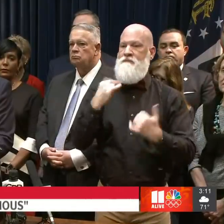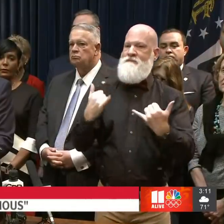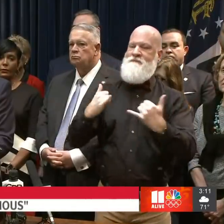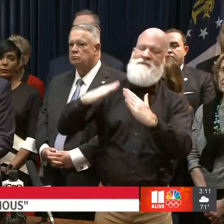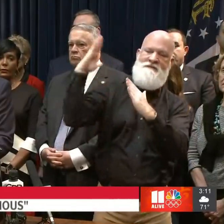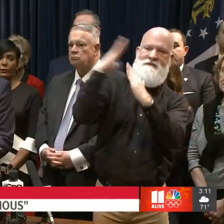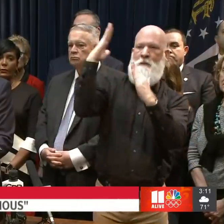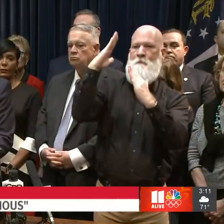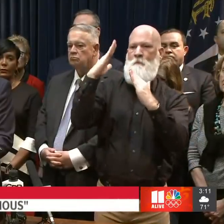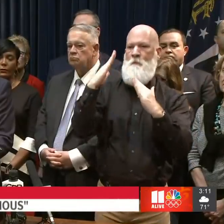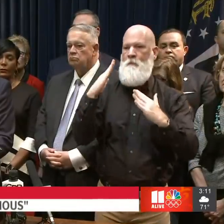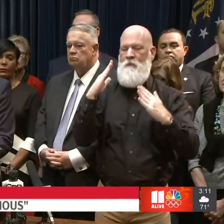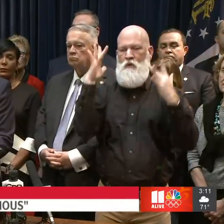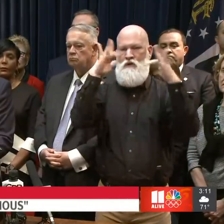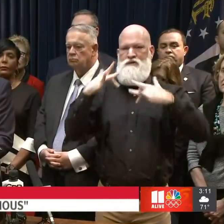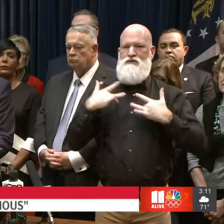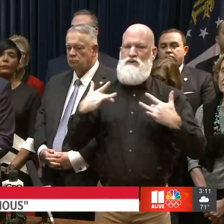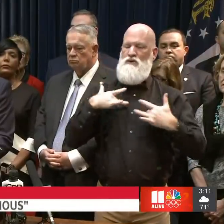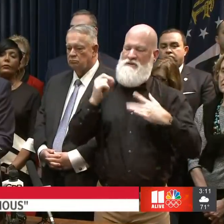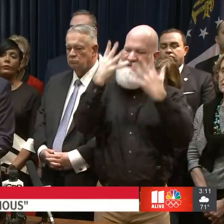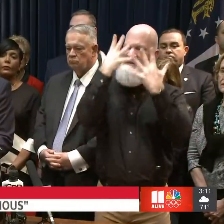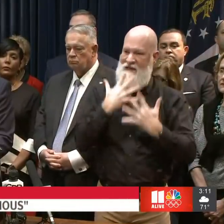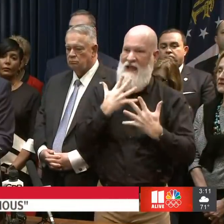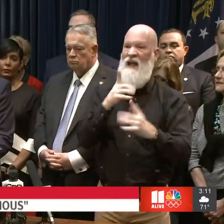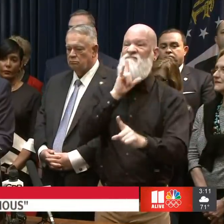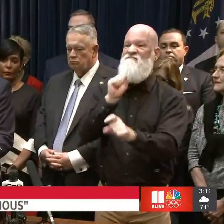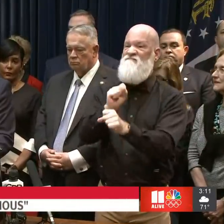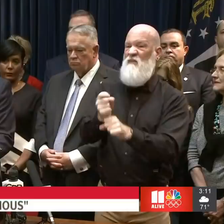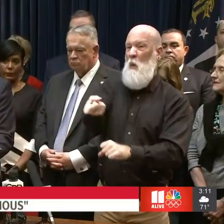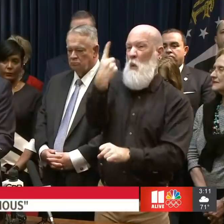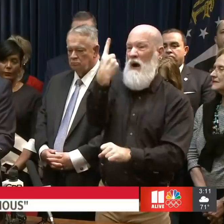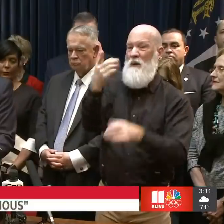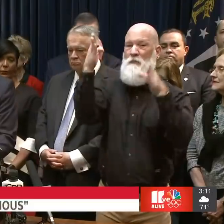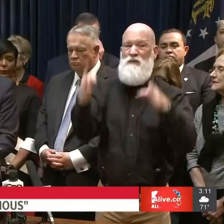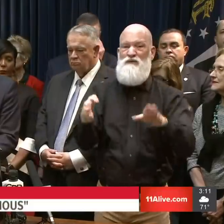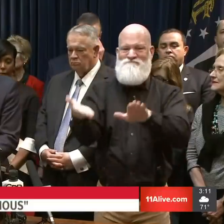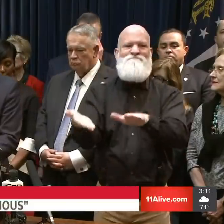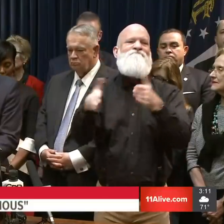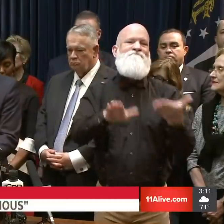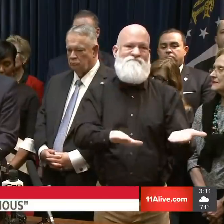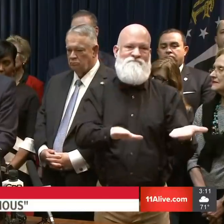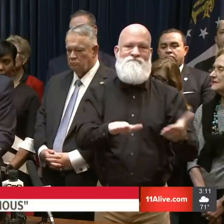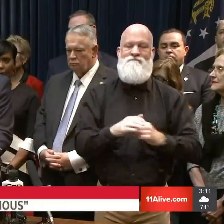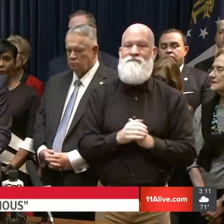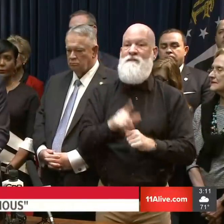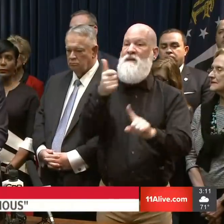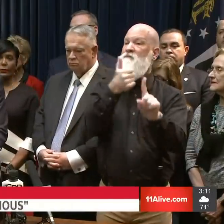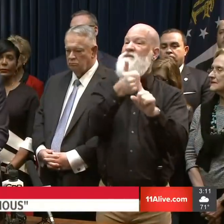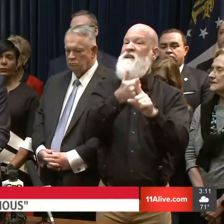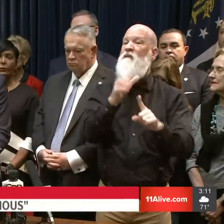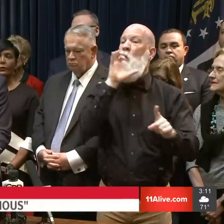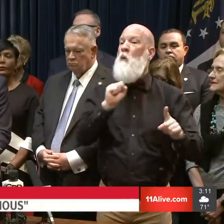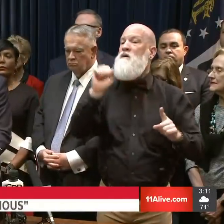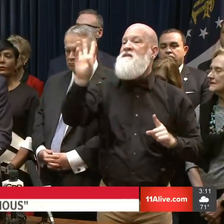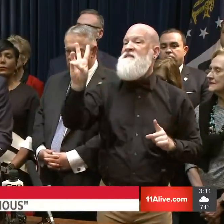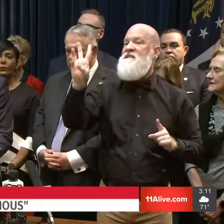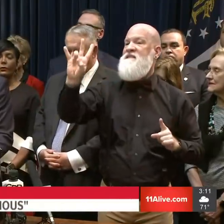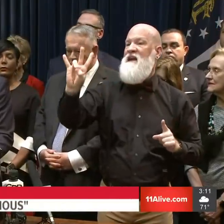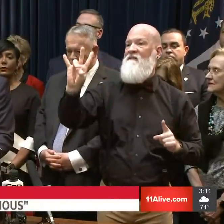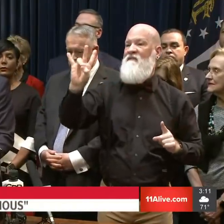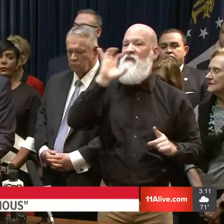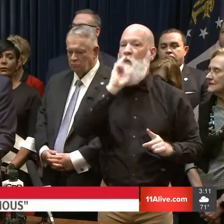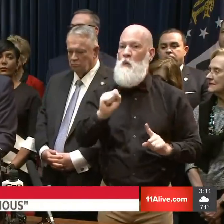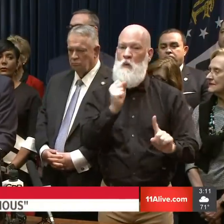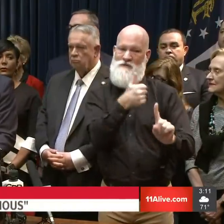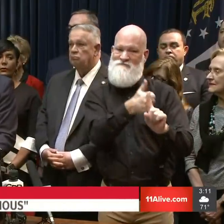The individual, 67-year-old male was hospitalized at Wellstar Kinnestone since testing